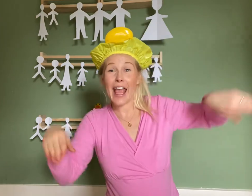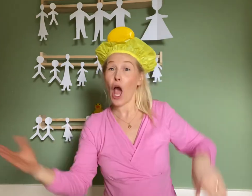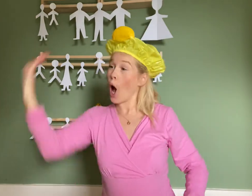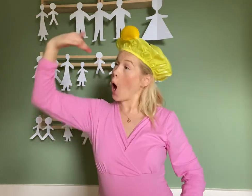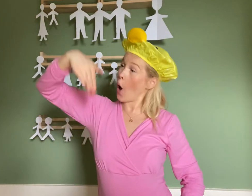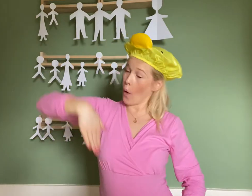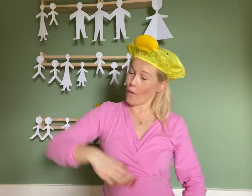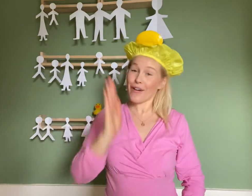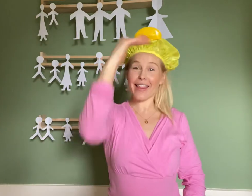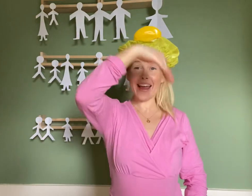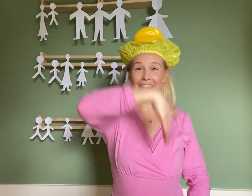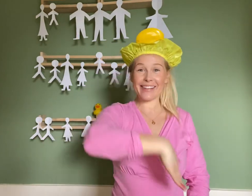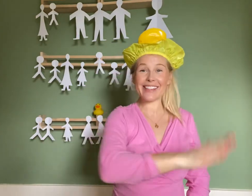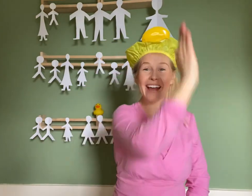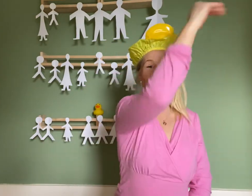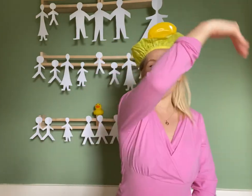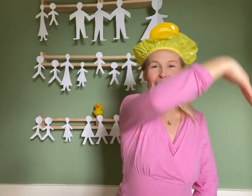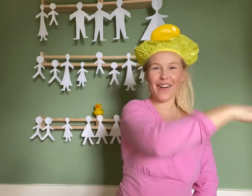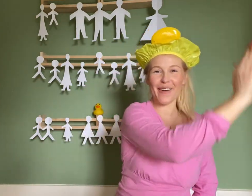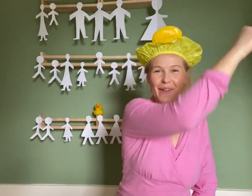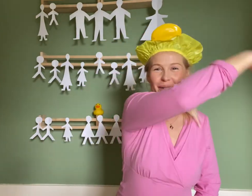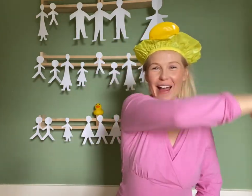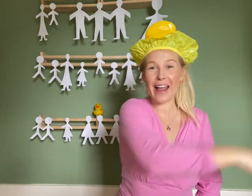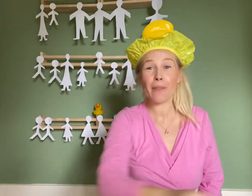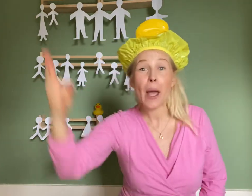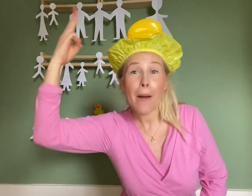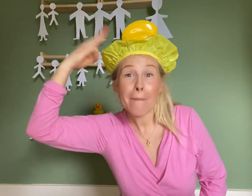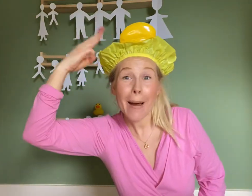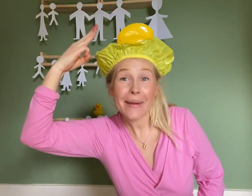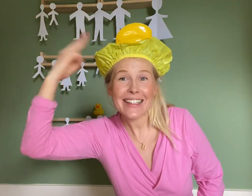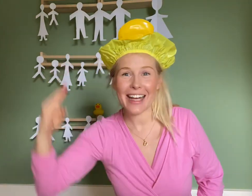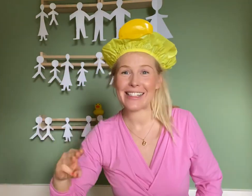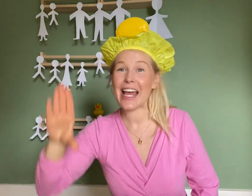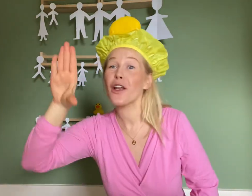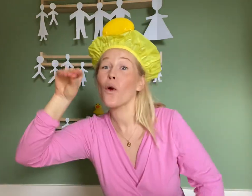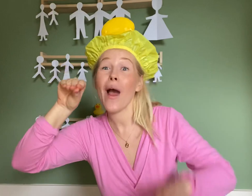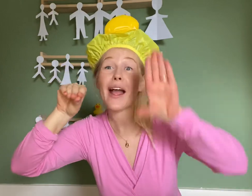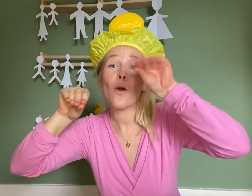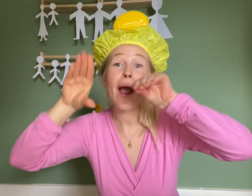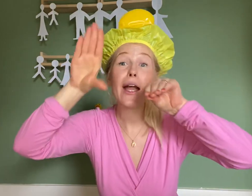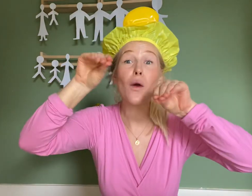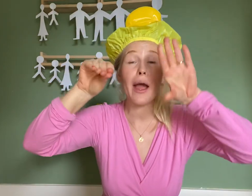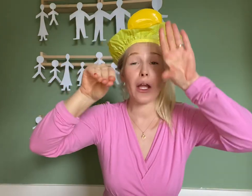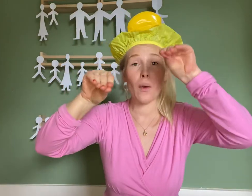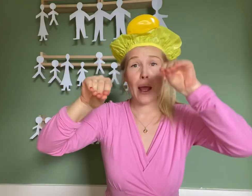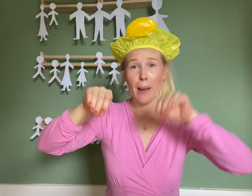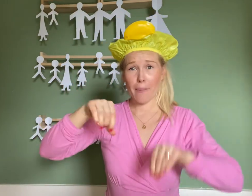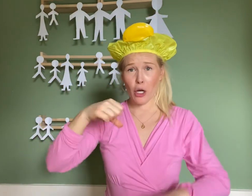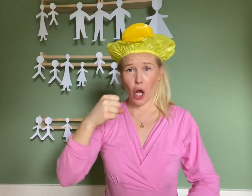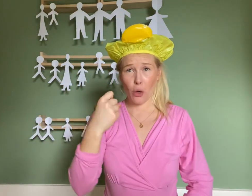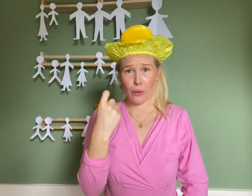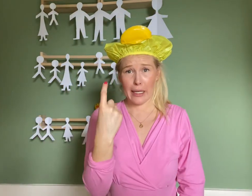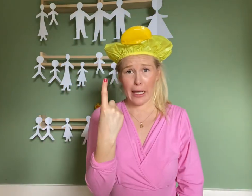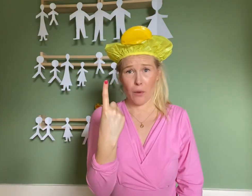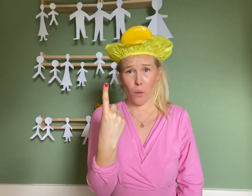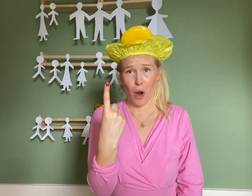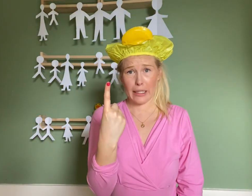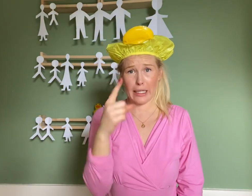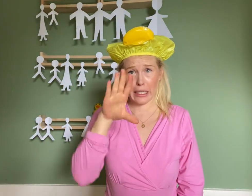over the hills and far away. Mummy duck said quack, quack, quack, quack. But only one little